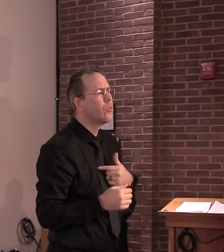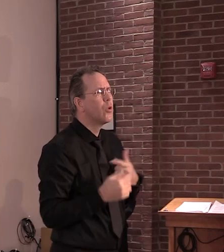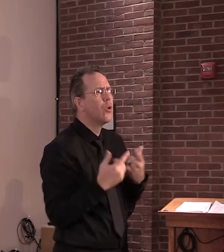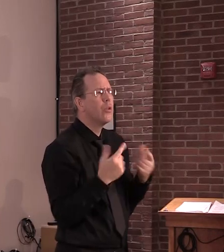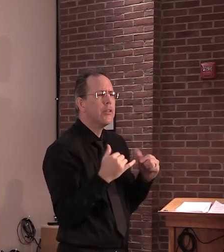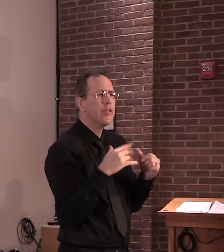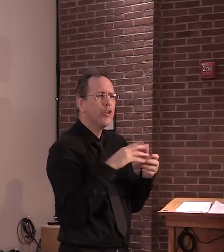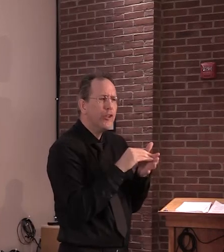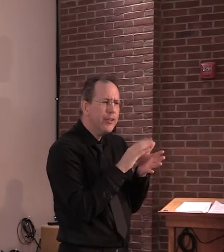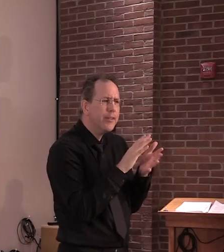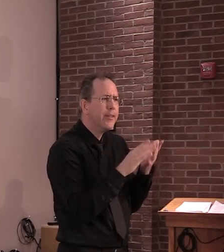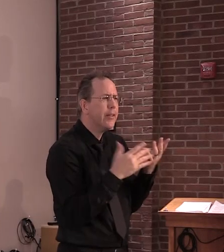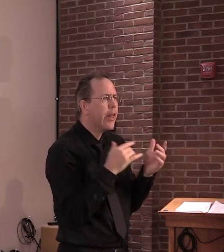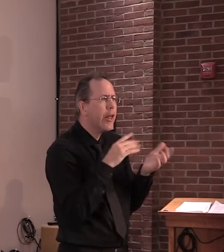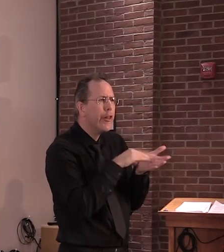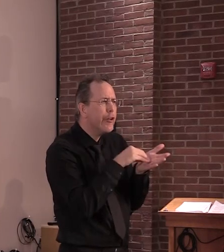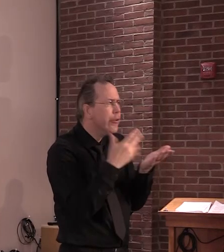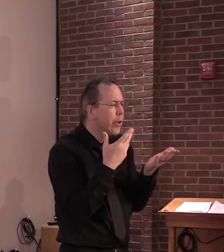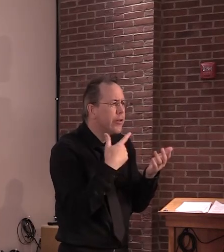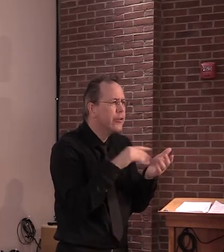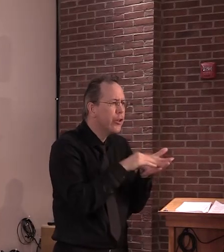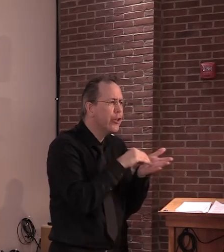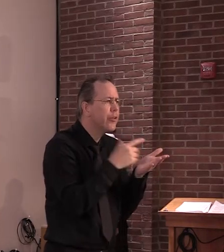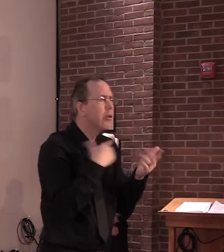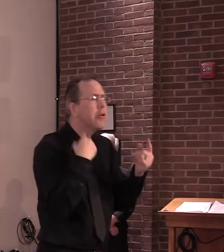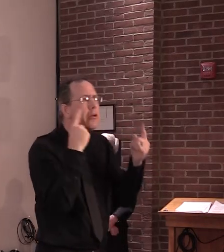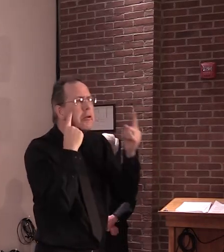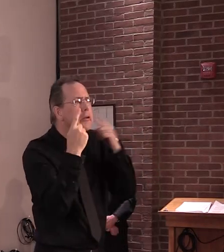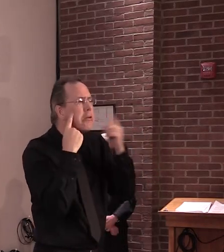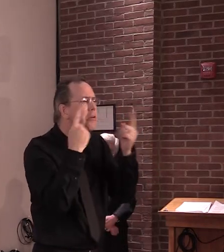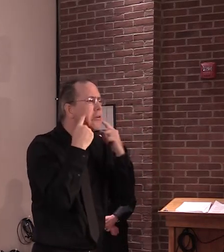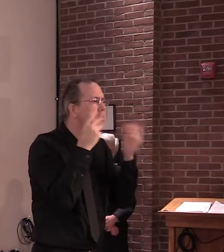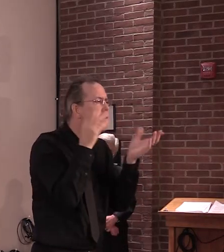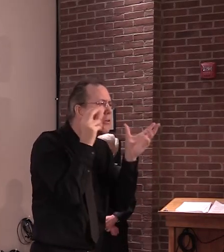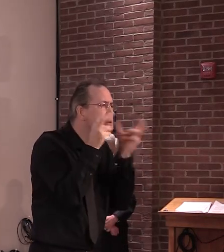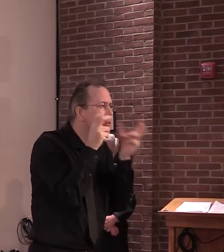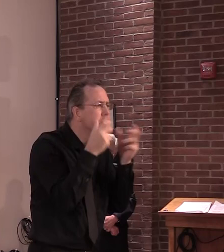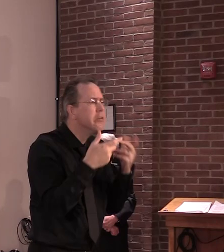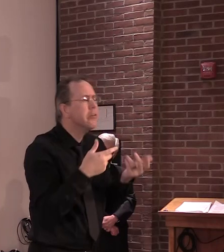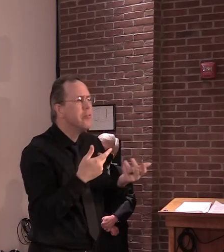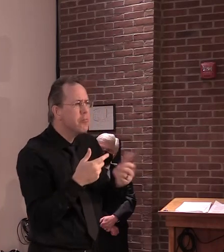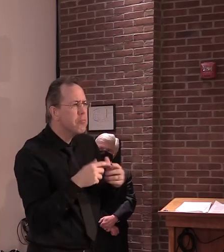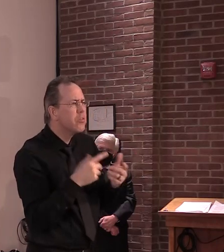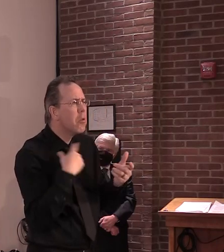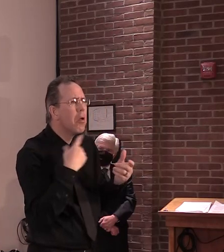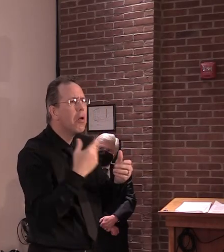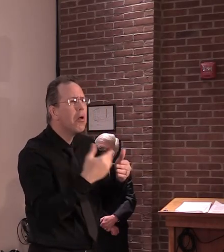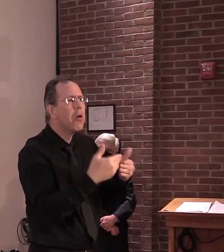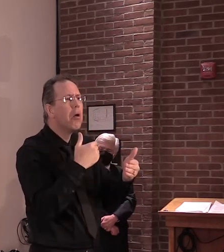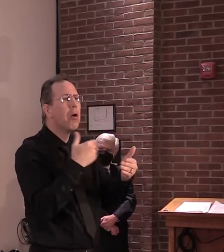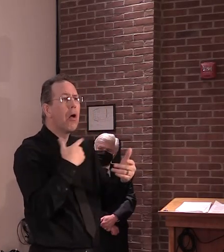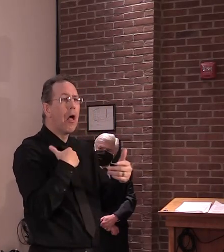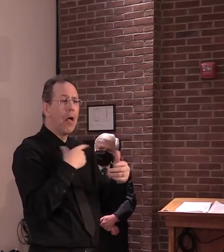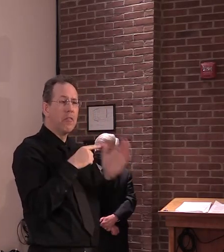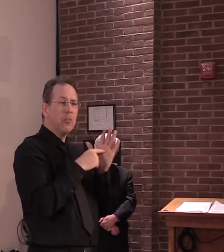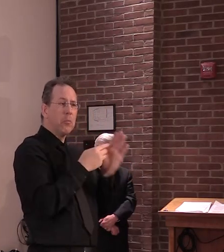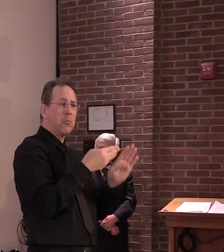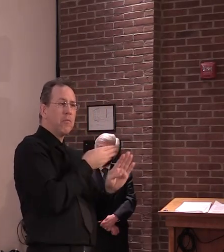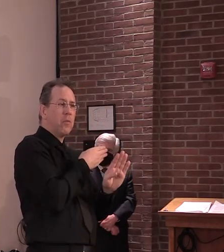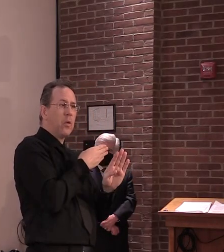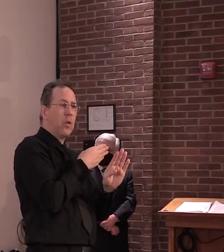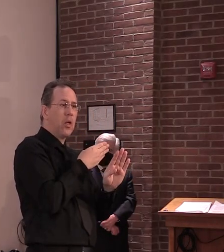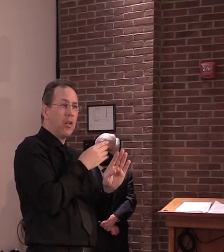hours. But, you know, is that really 48 hours? Should we be actually looking longer?